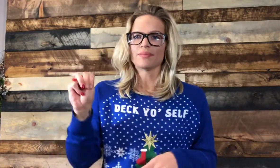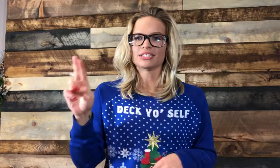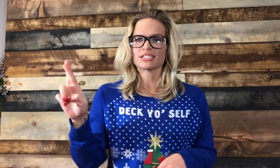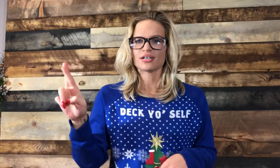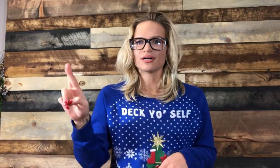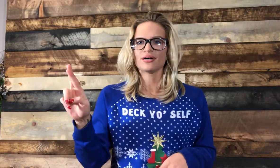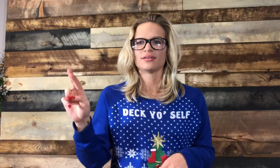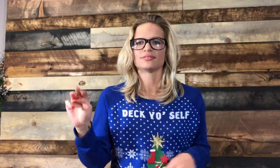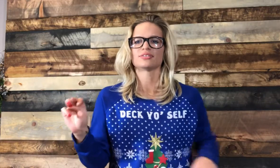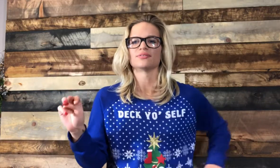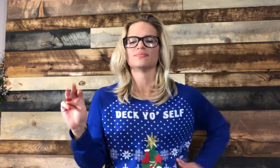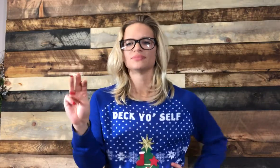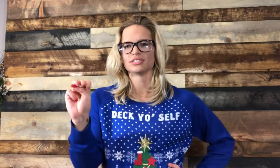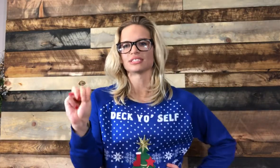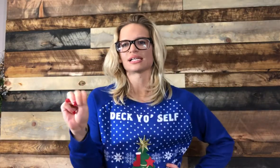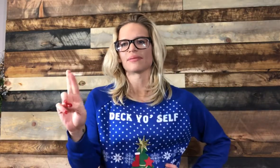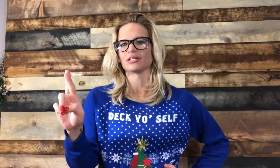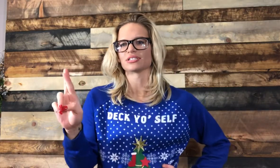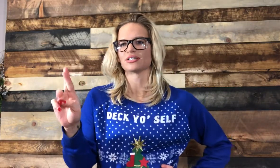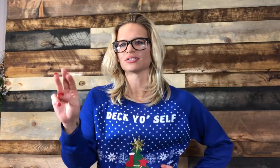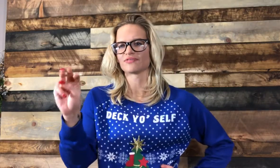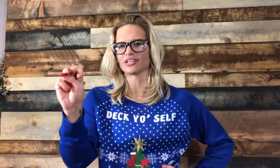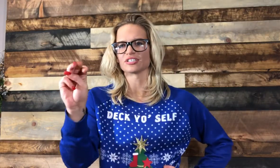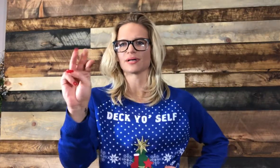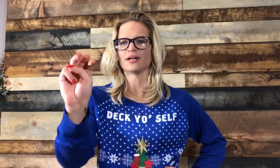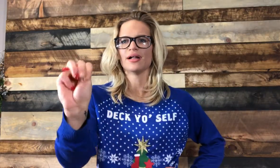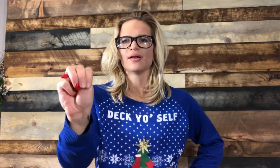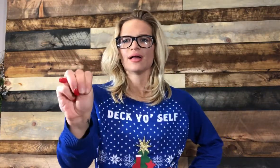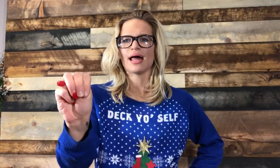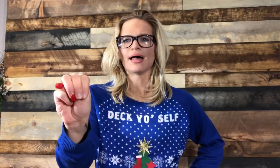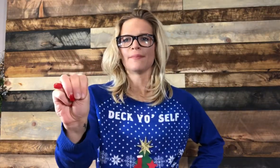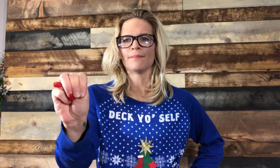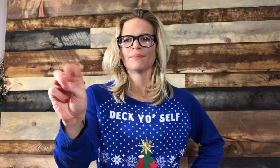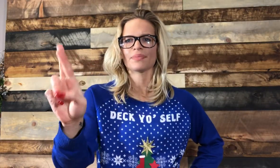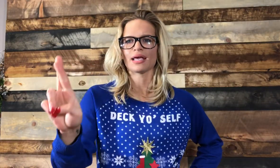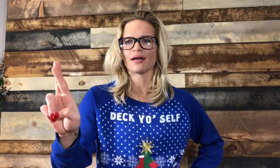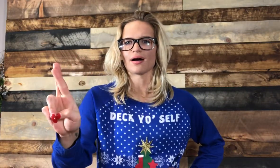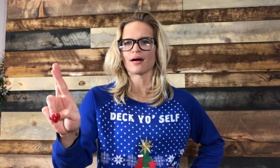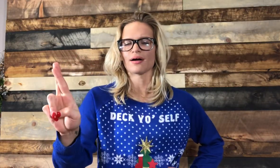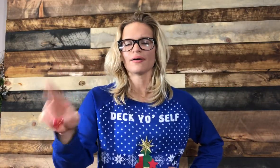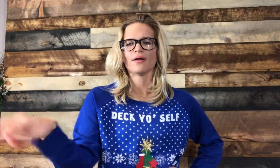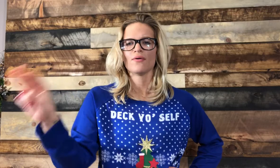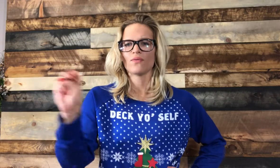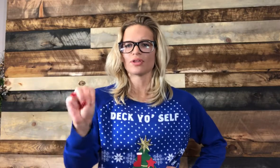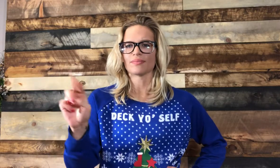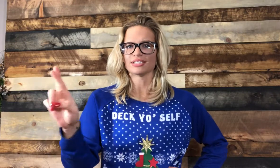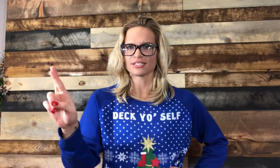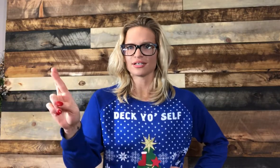mister. So. Just sign mister. Finger spell it. M. And R. With mister.